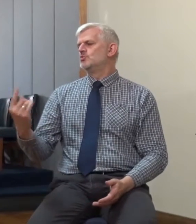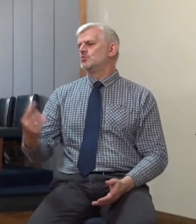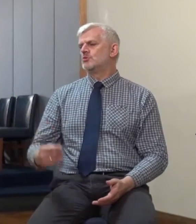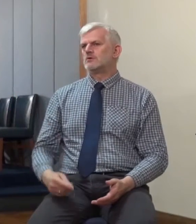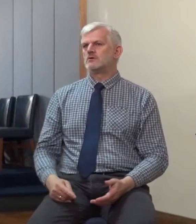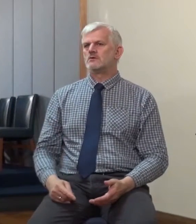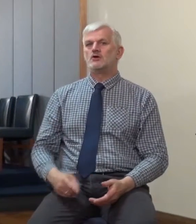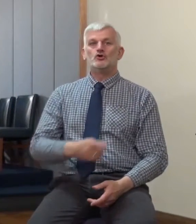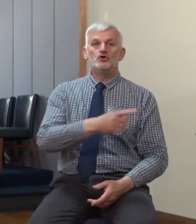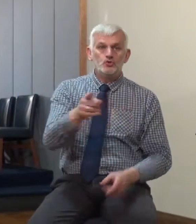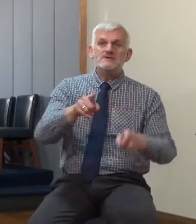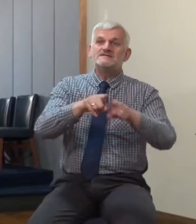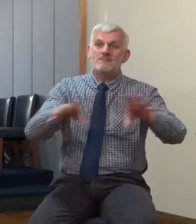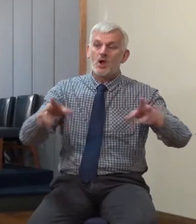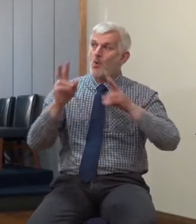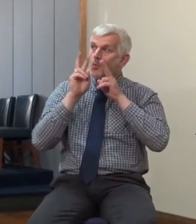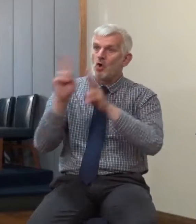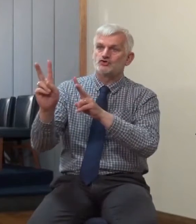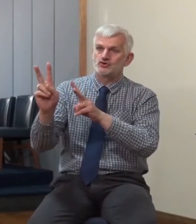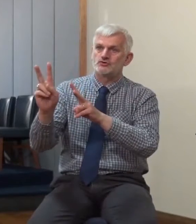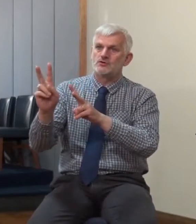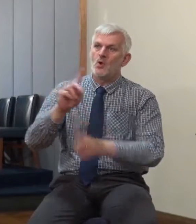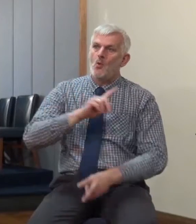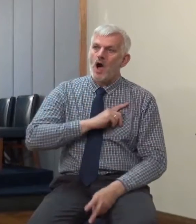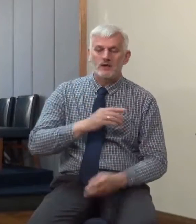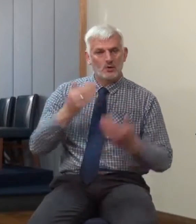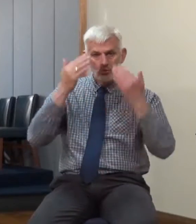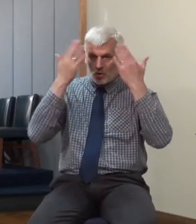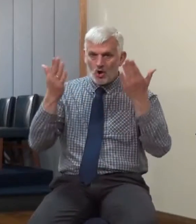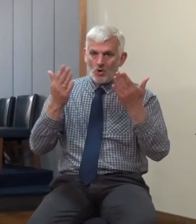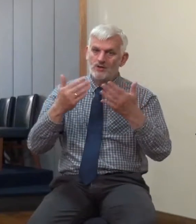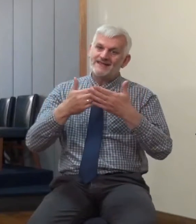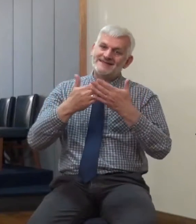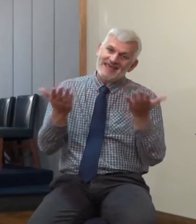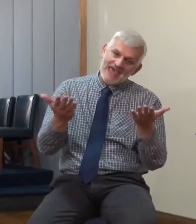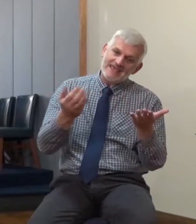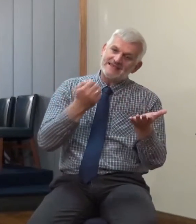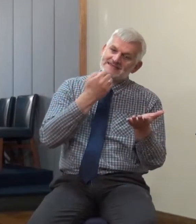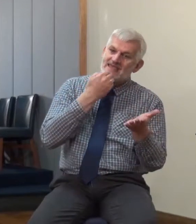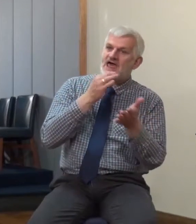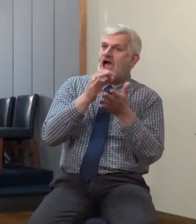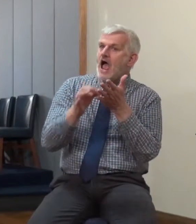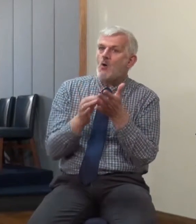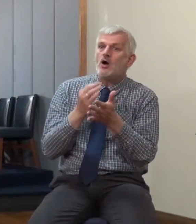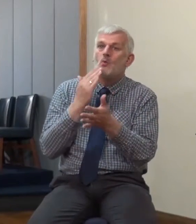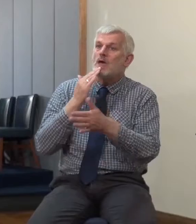therefore, for ye know neither the day nor the hour, wherein the